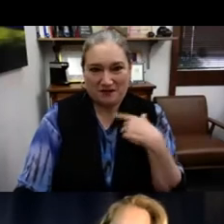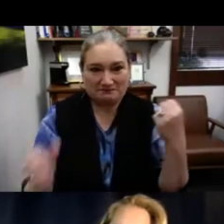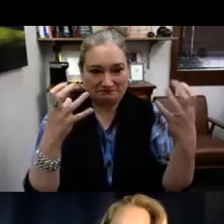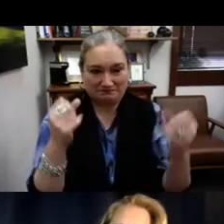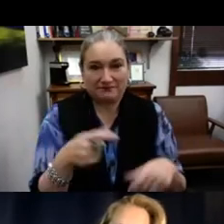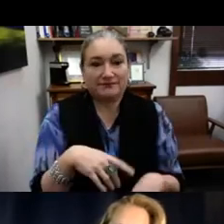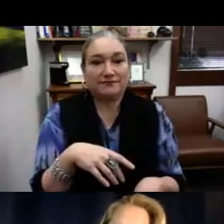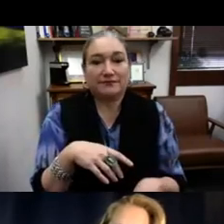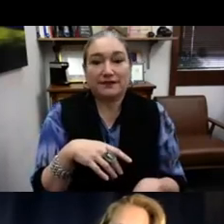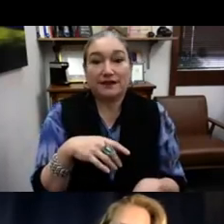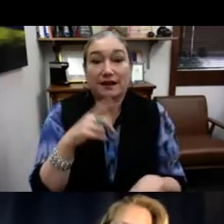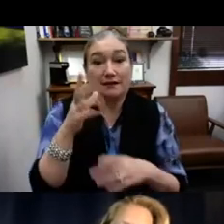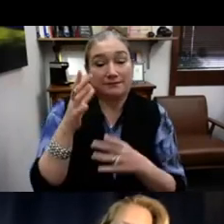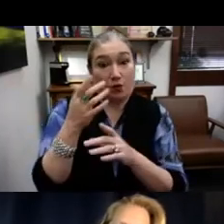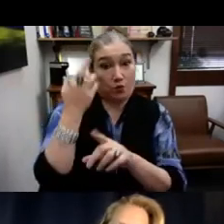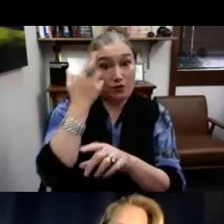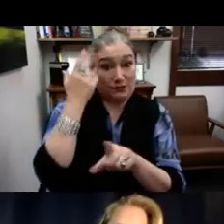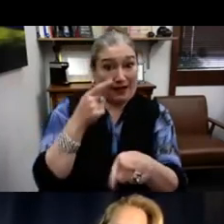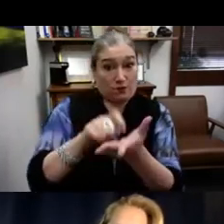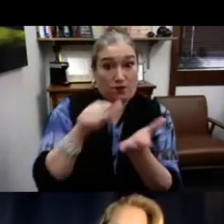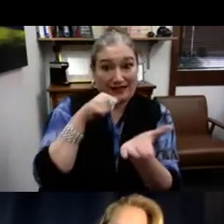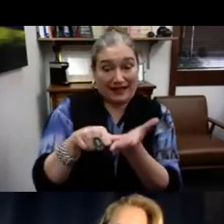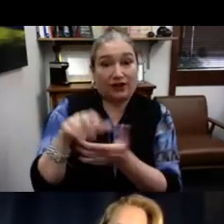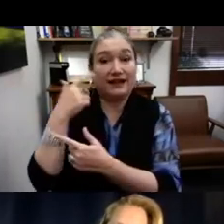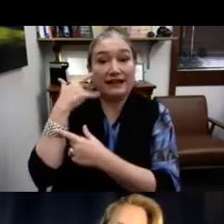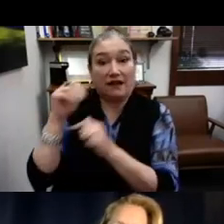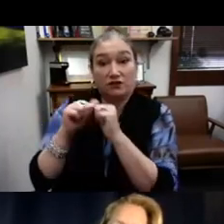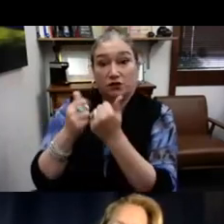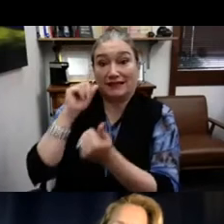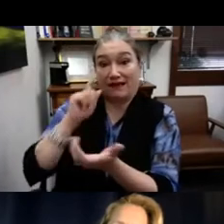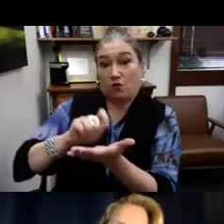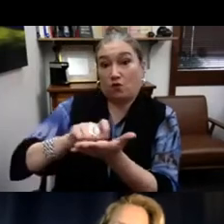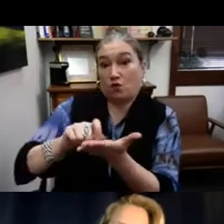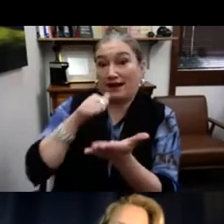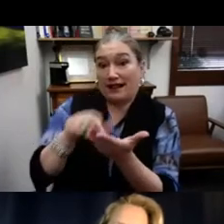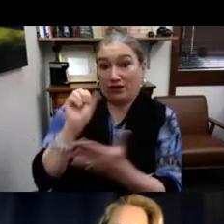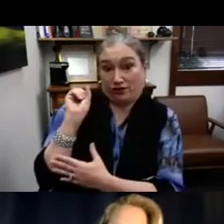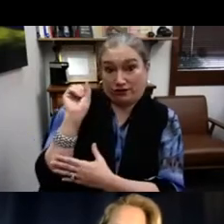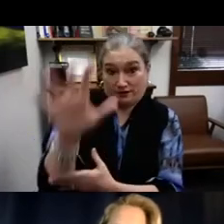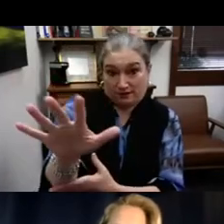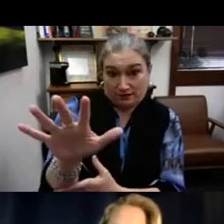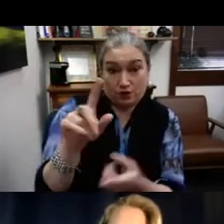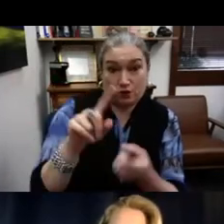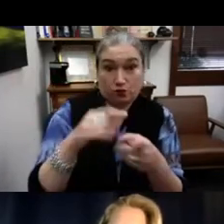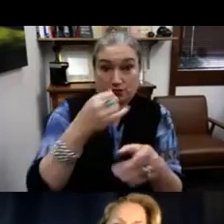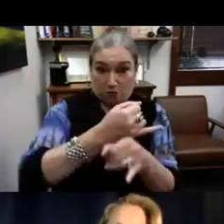this here. So the reason that this letter was written,